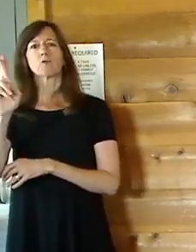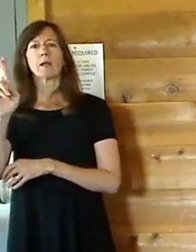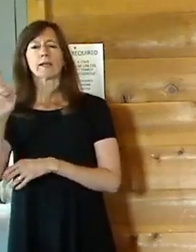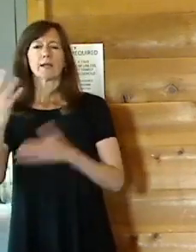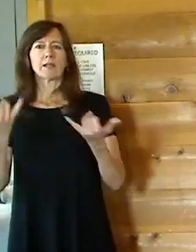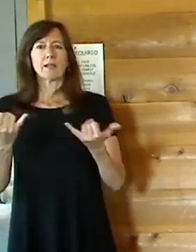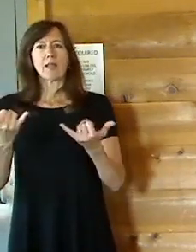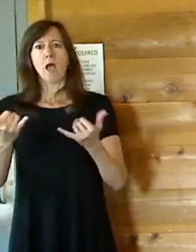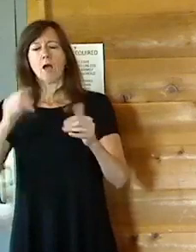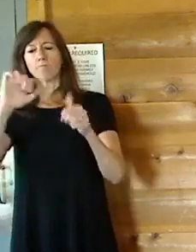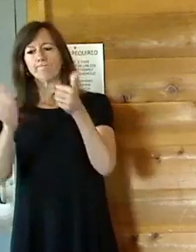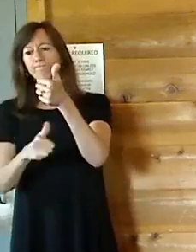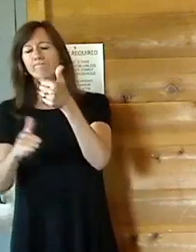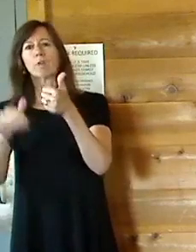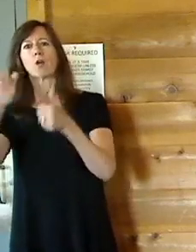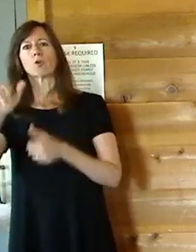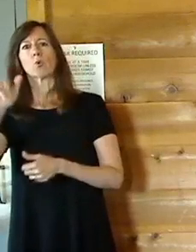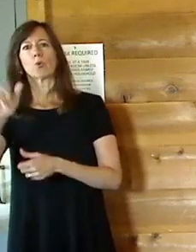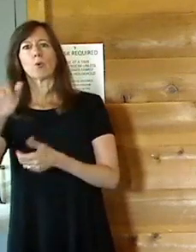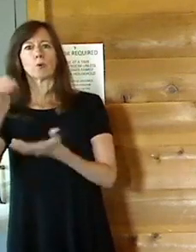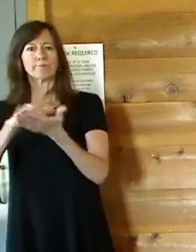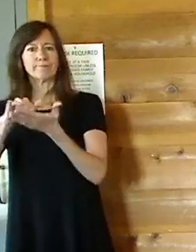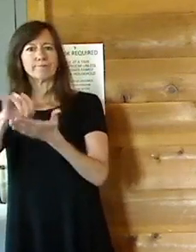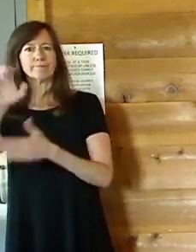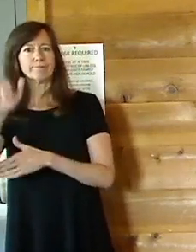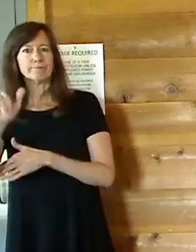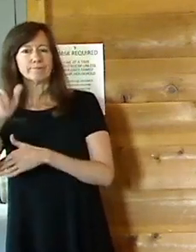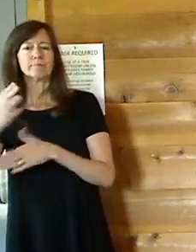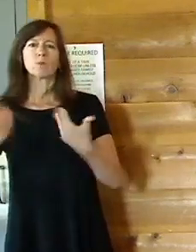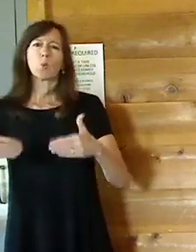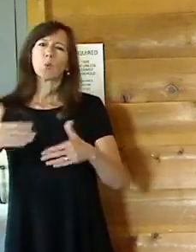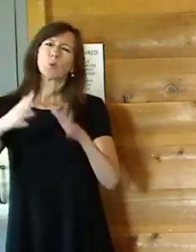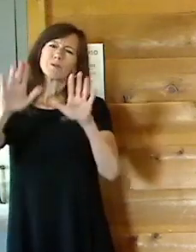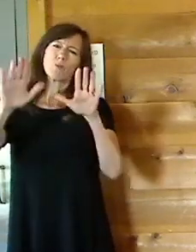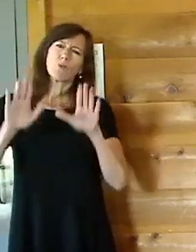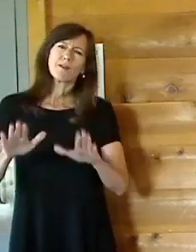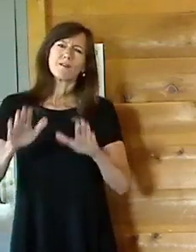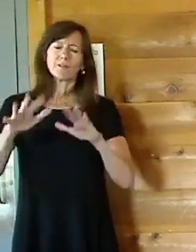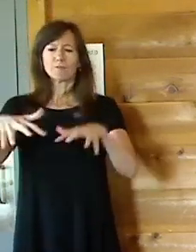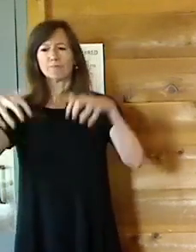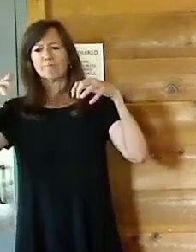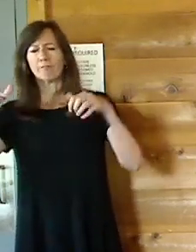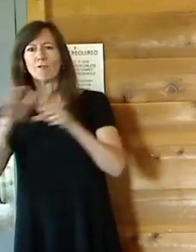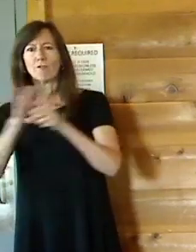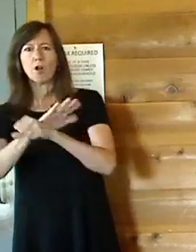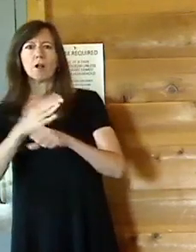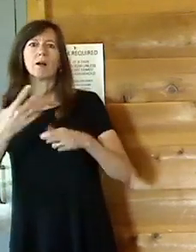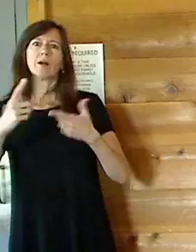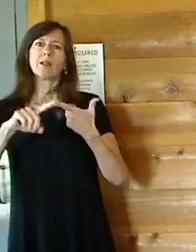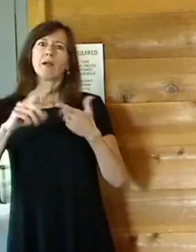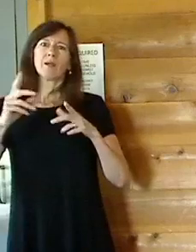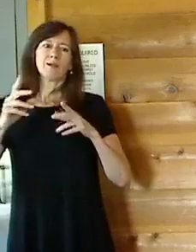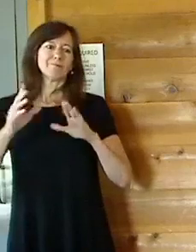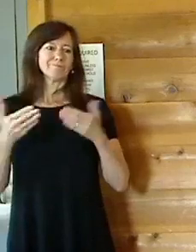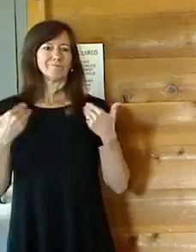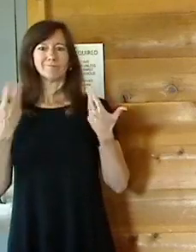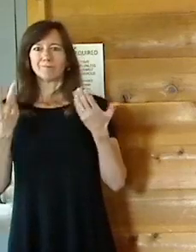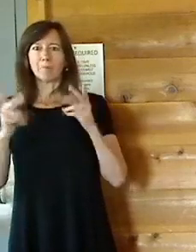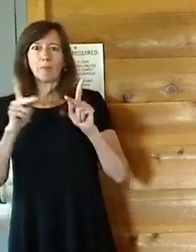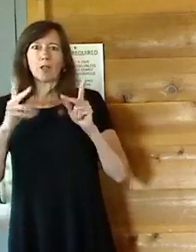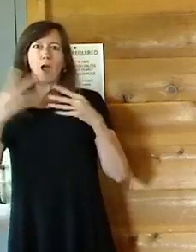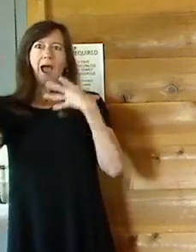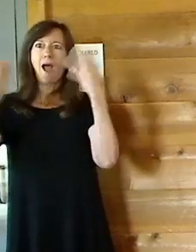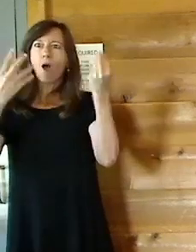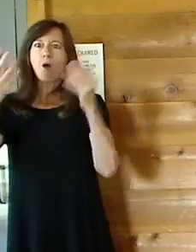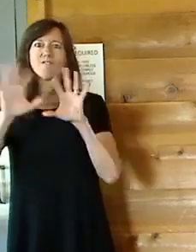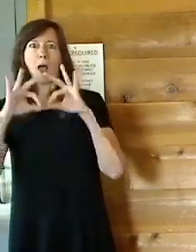We've done a number of improvements out at the stadium, and it's just great to see families back out there. As a young person who grew up here in Dutchess County,